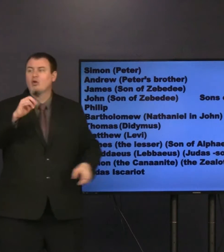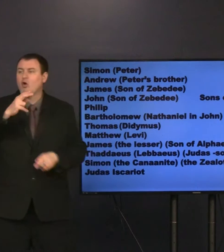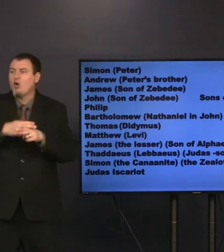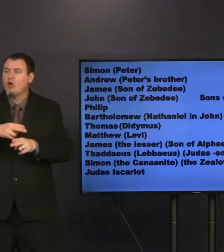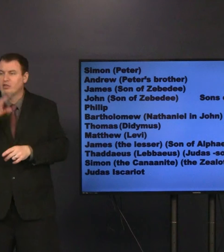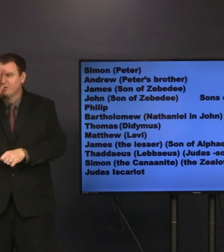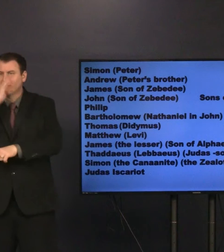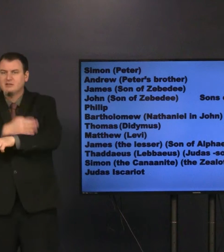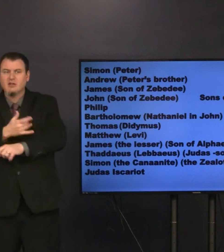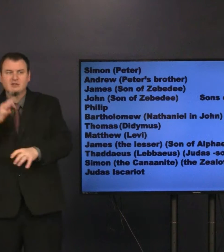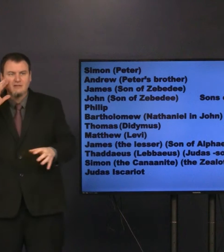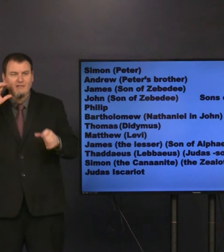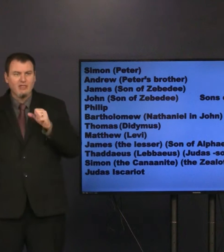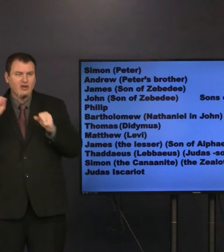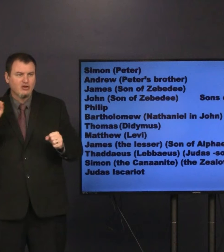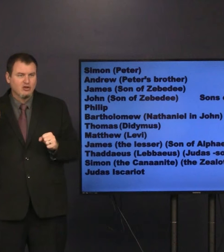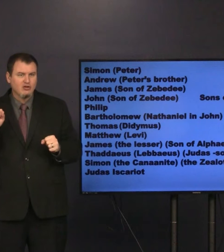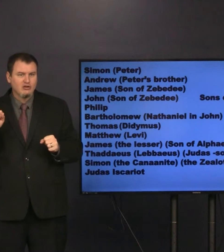Also known as the sons of thunder.